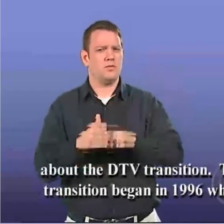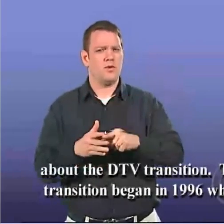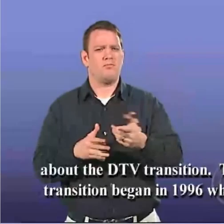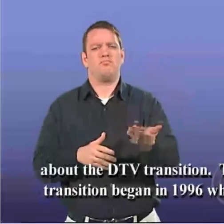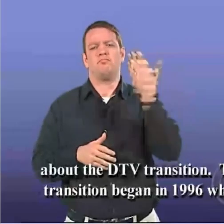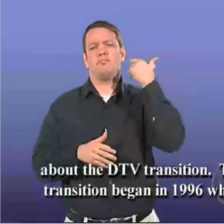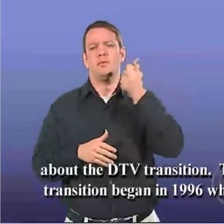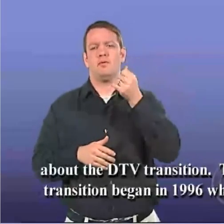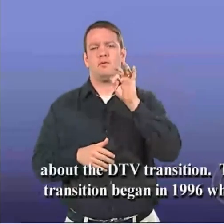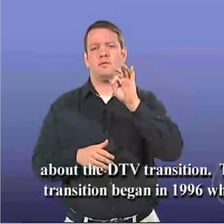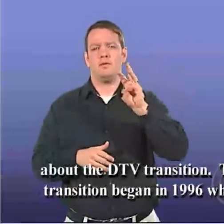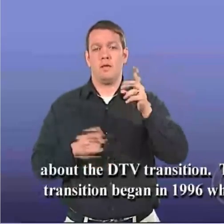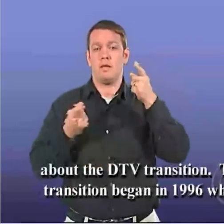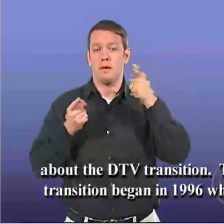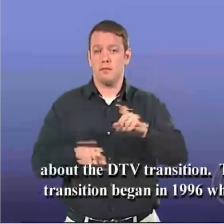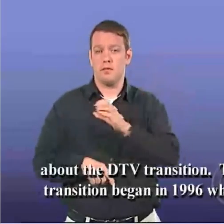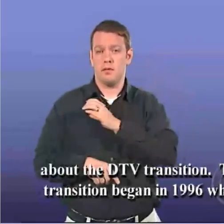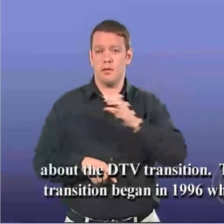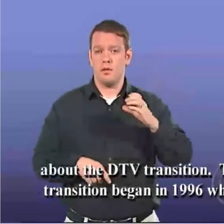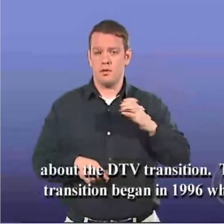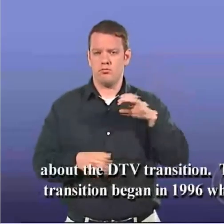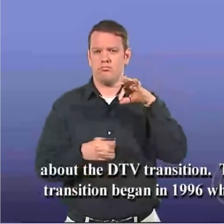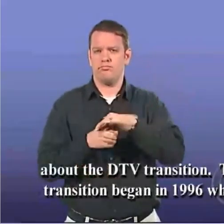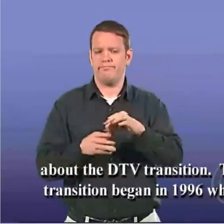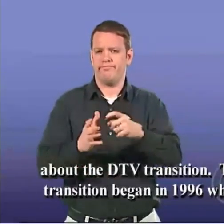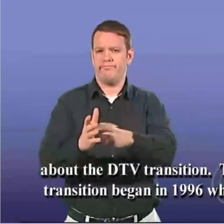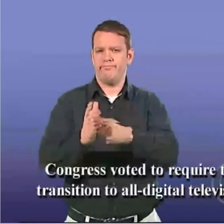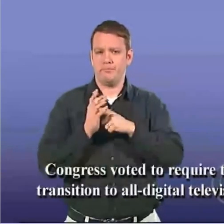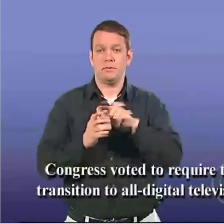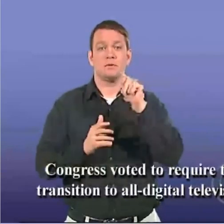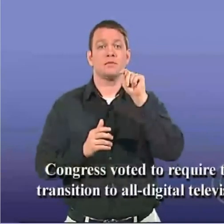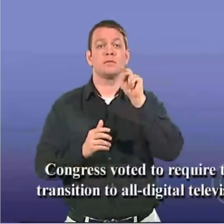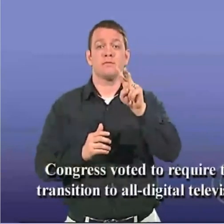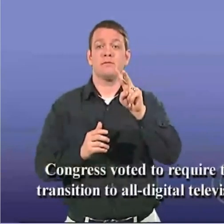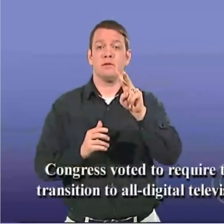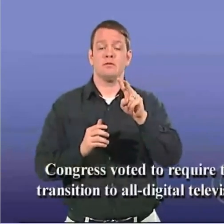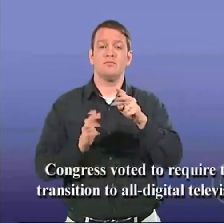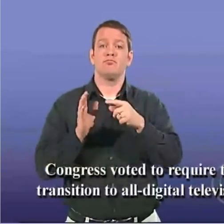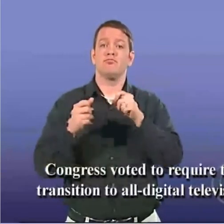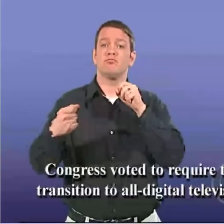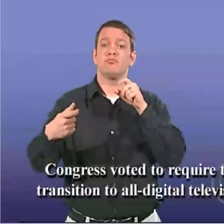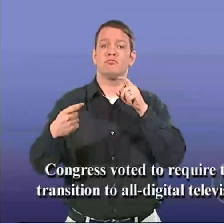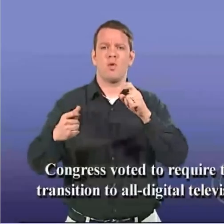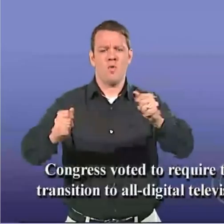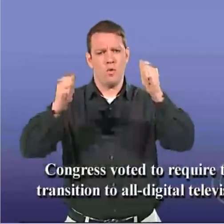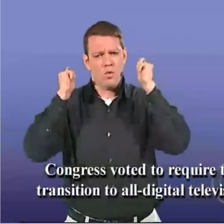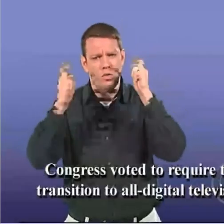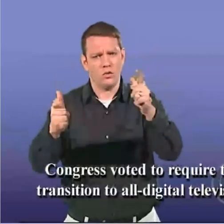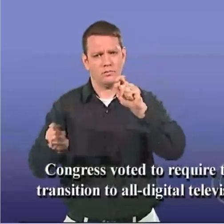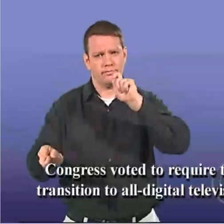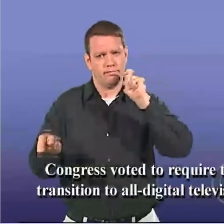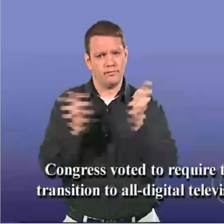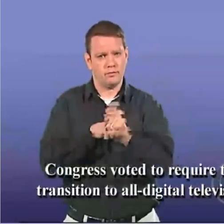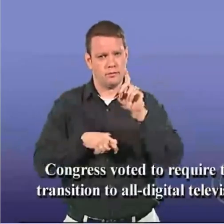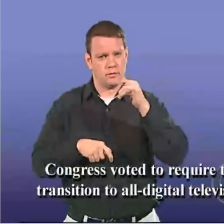transition began in 1996, when Congress voted to require the transition to all digital television signals.